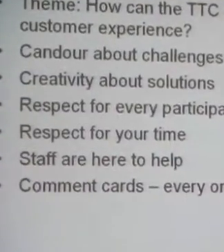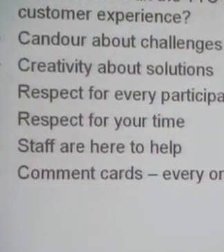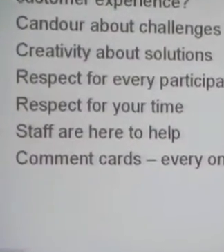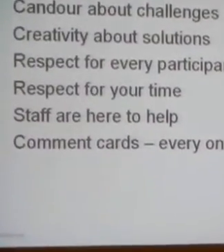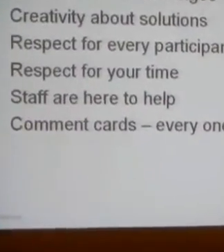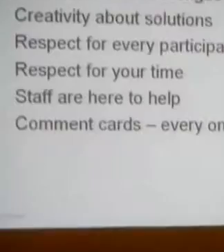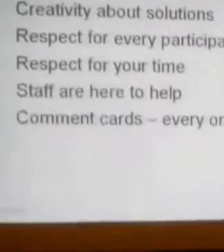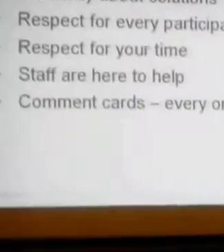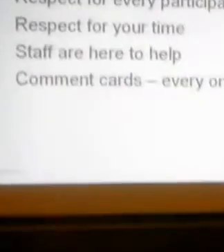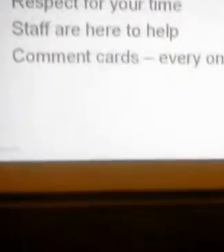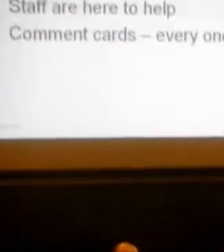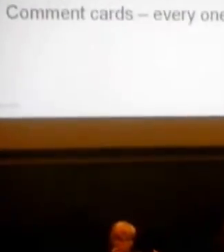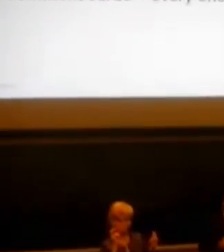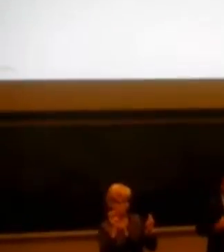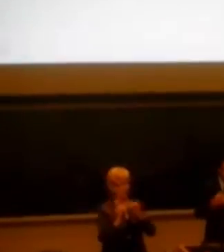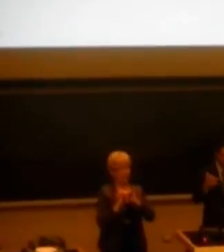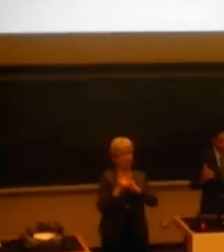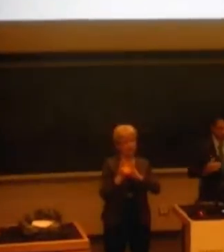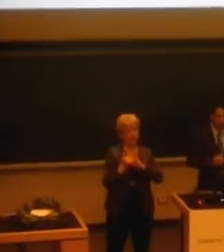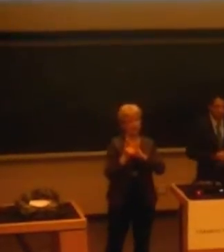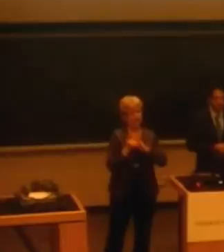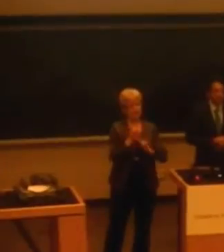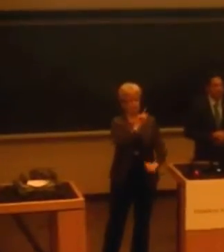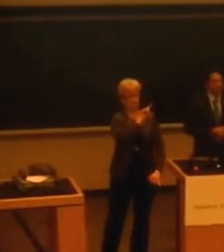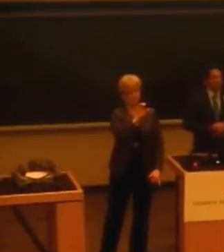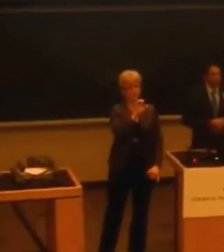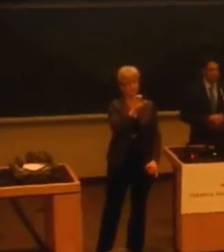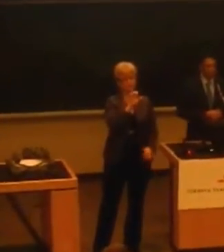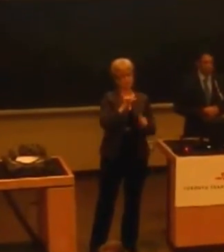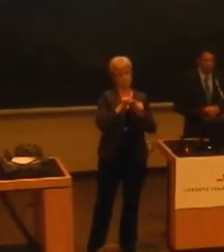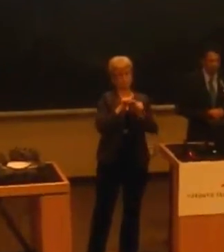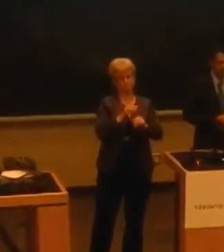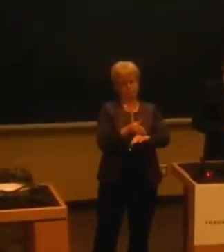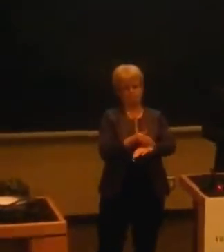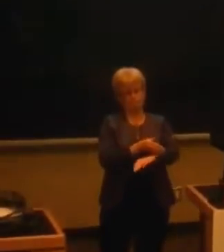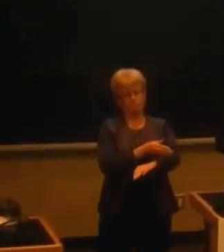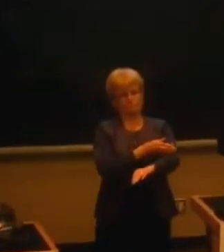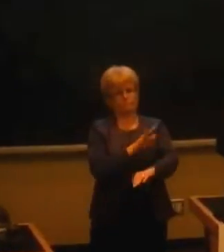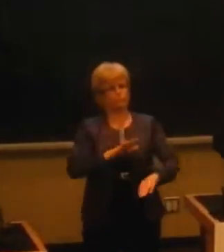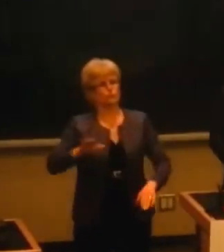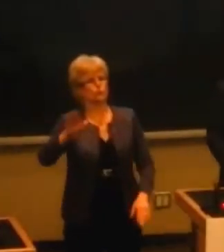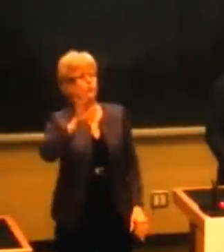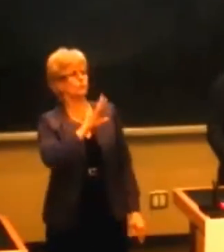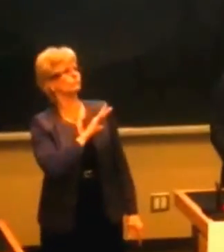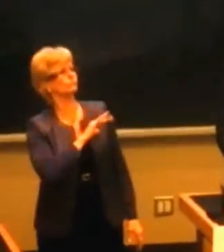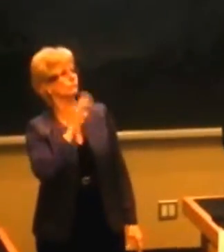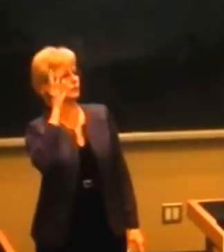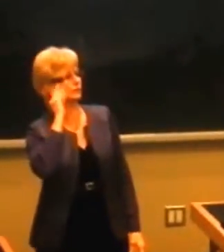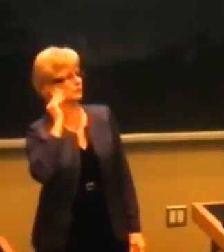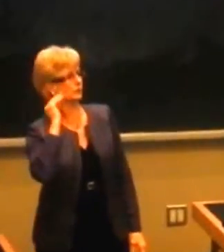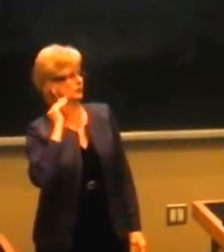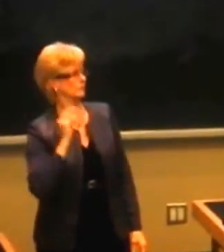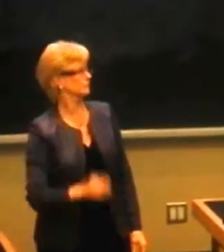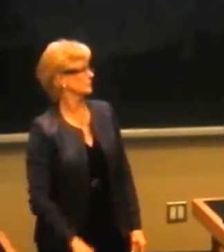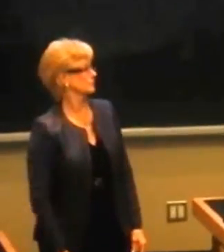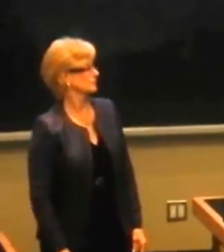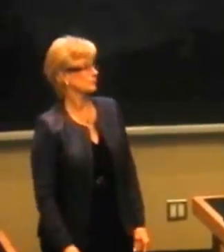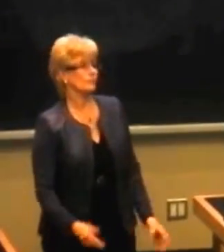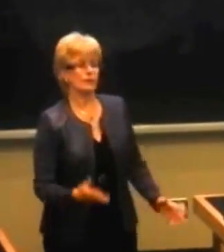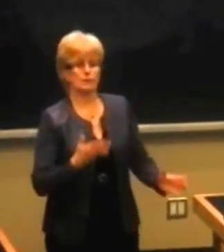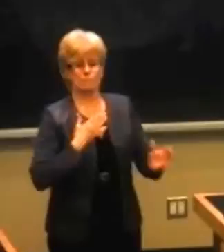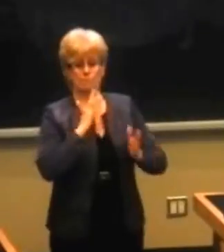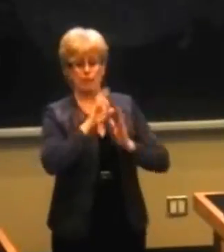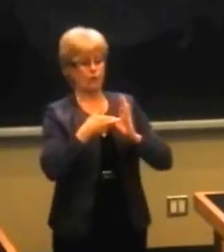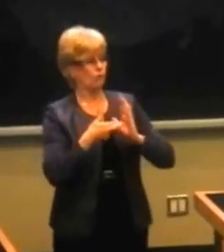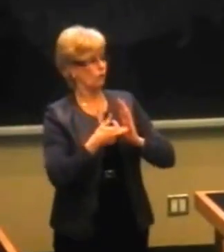theme here. How can we, how can the TTC continue to improve the customer experience? And so my role, and the